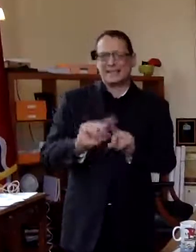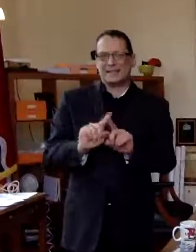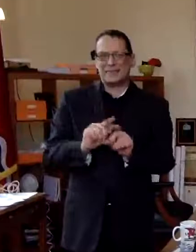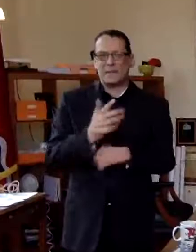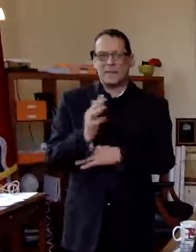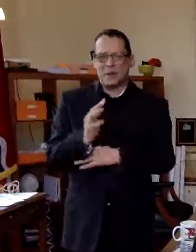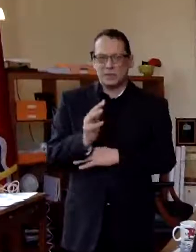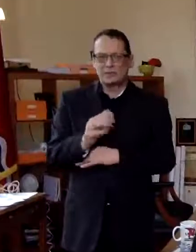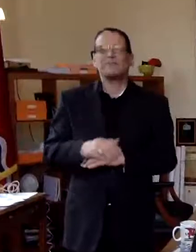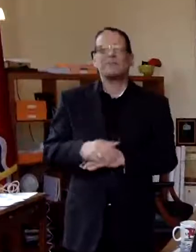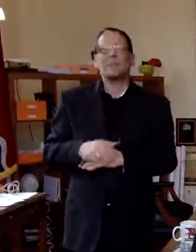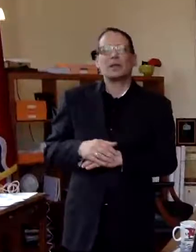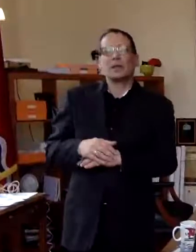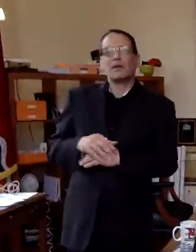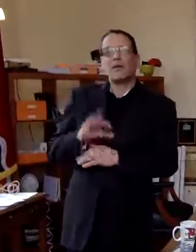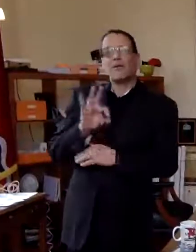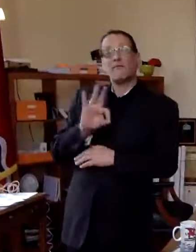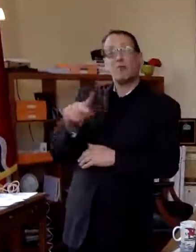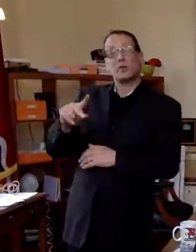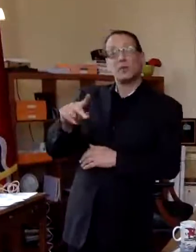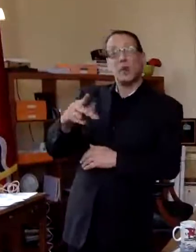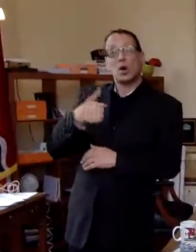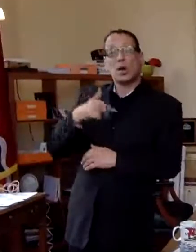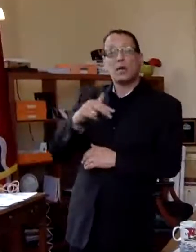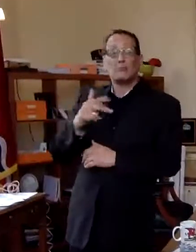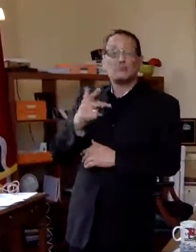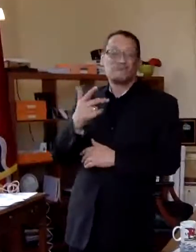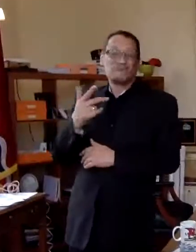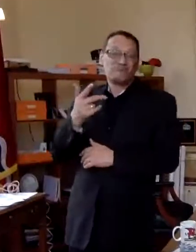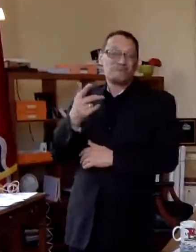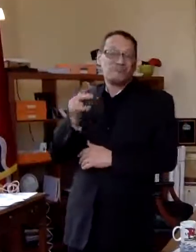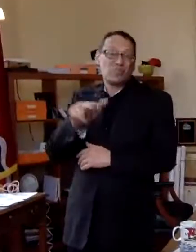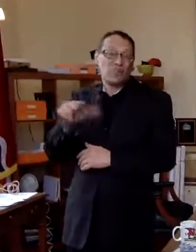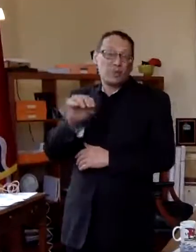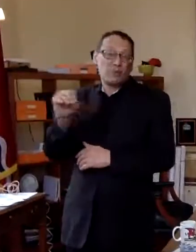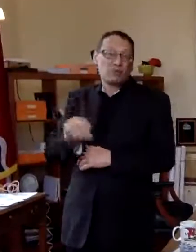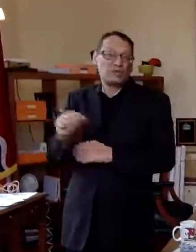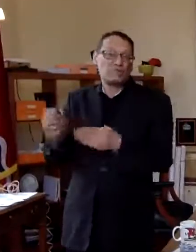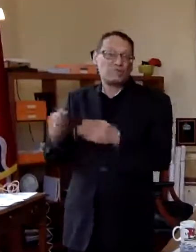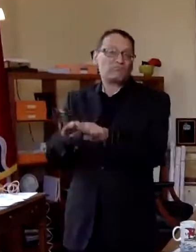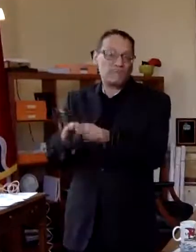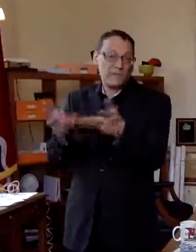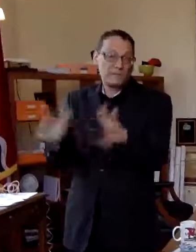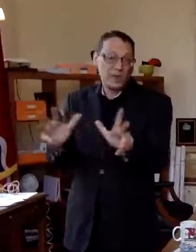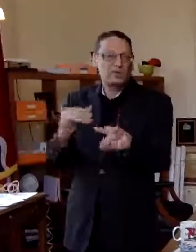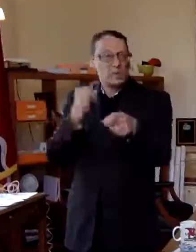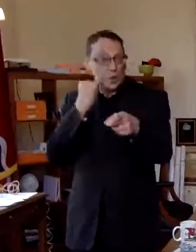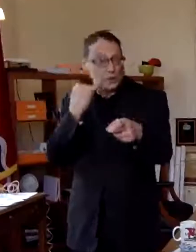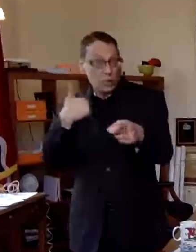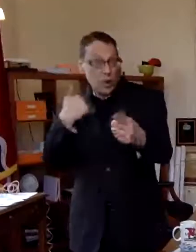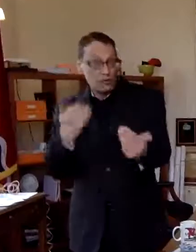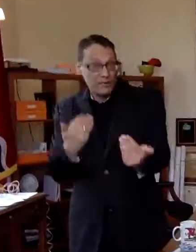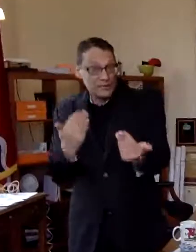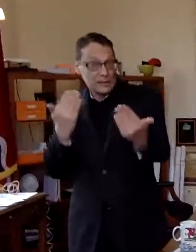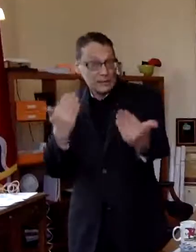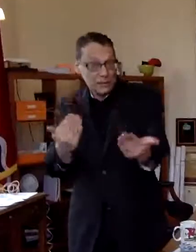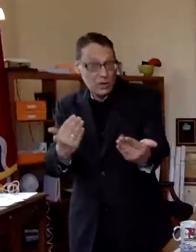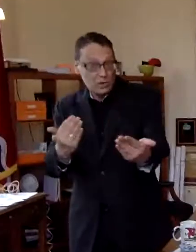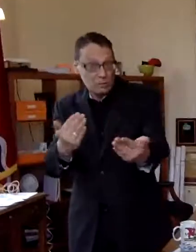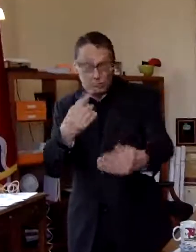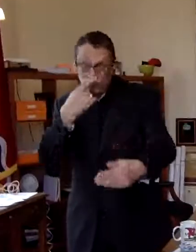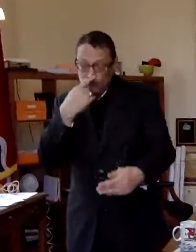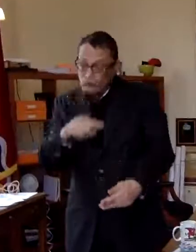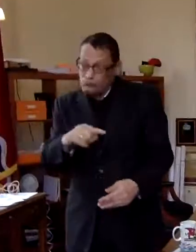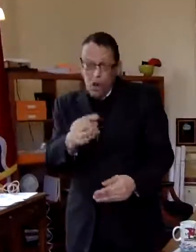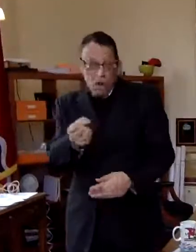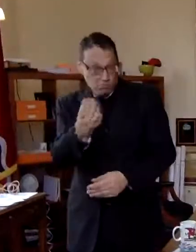forest park has about a third of the streets that are already closed so if you have a suggestion uh i'd be